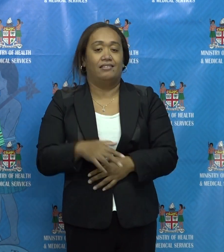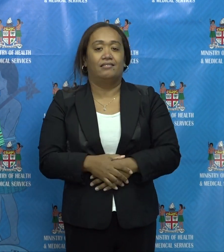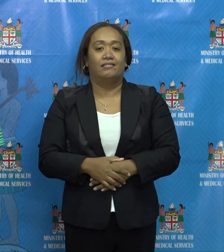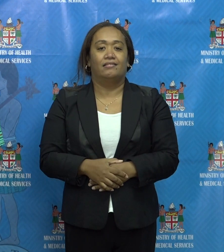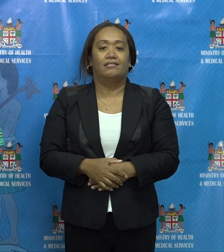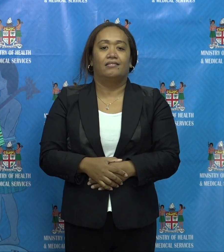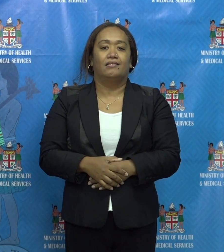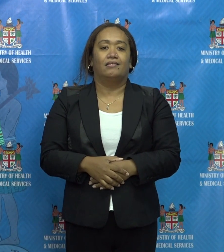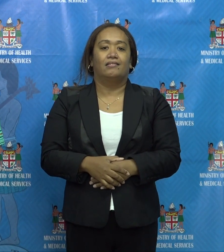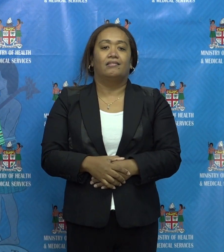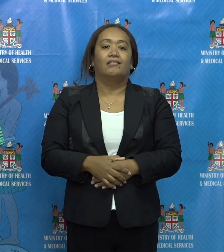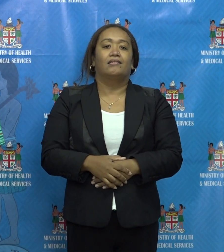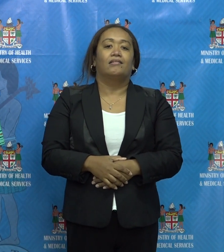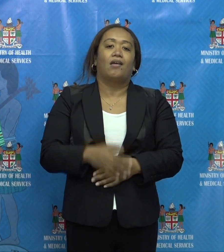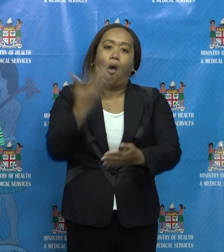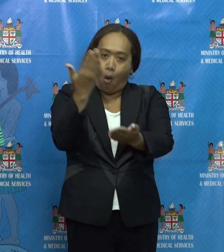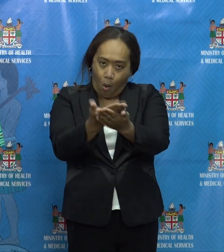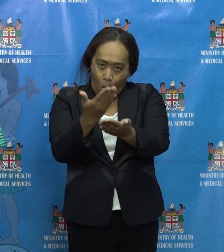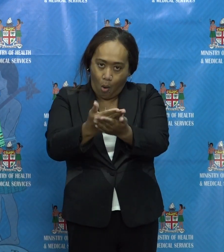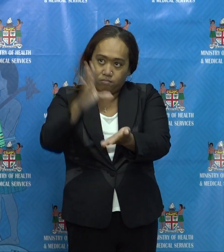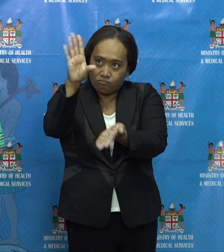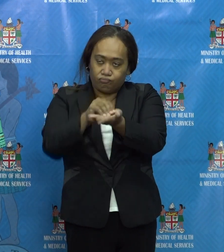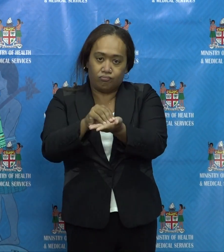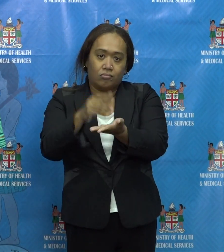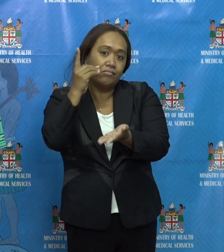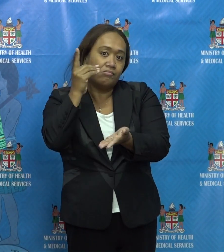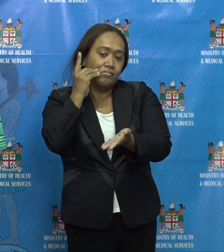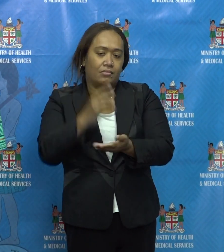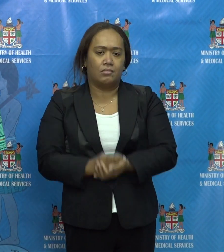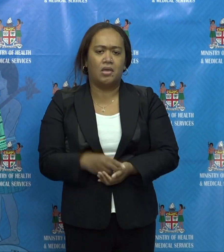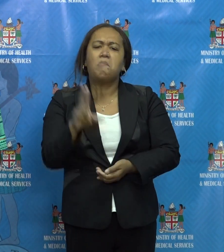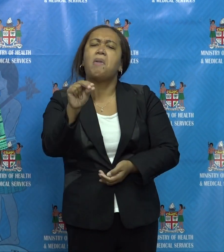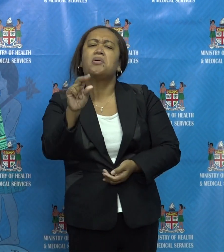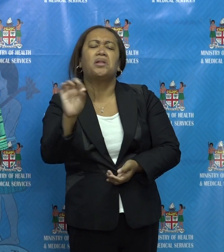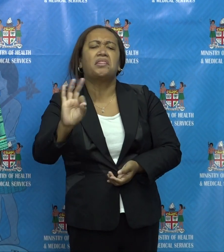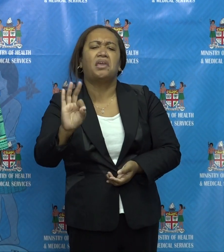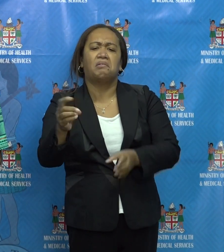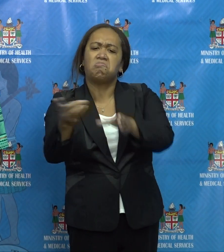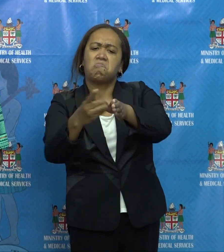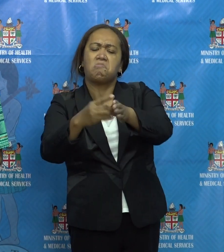you are in public places. This does not chew battery, nor does it chew data.